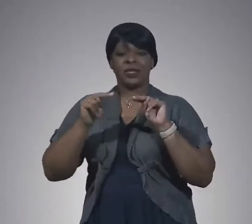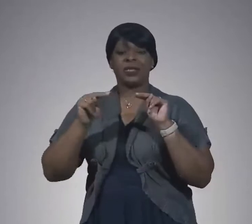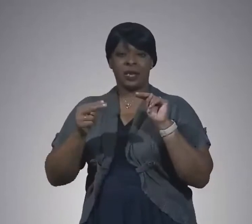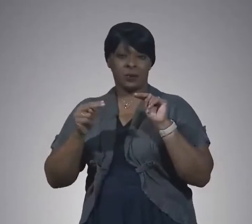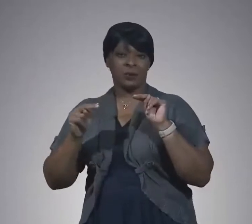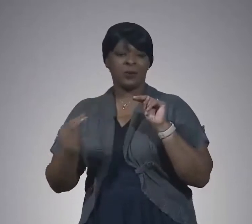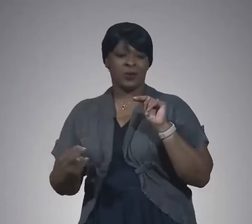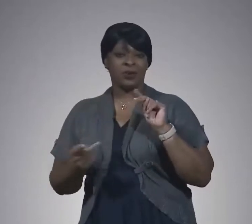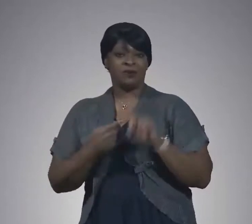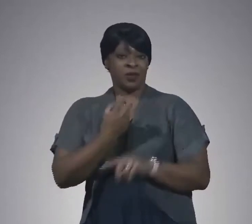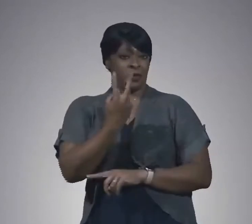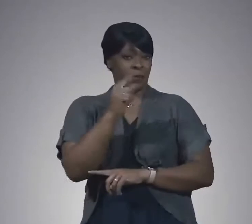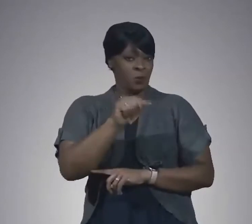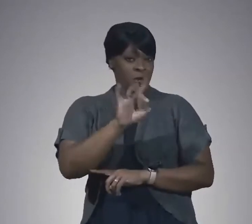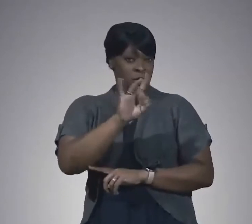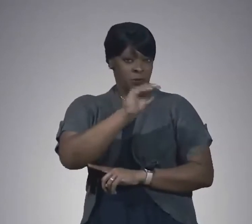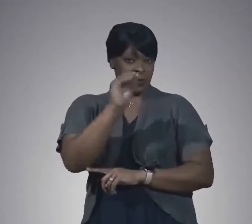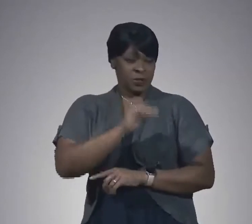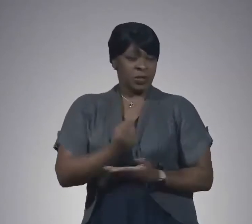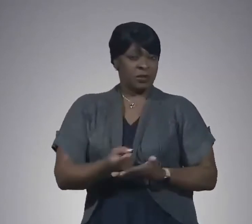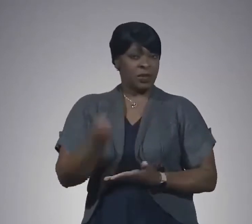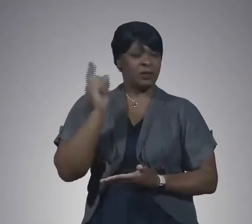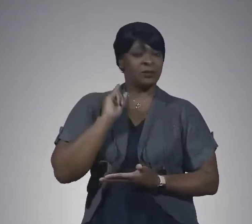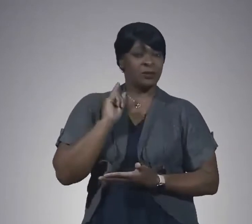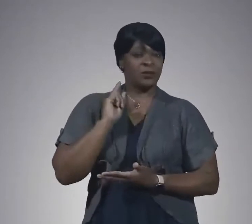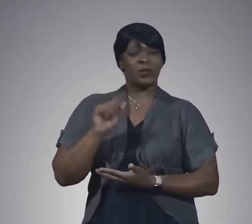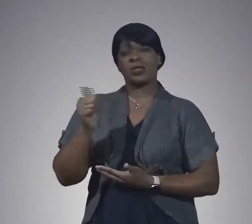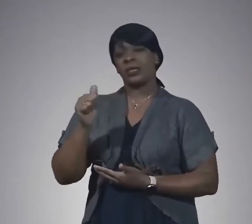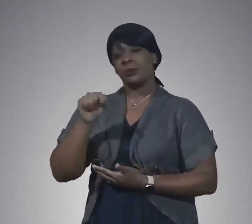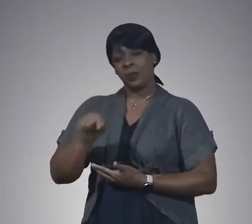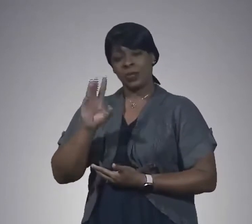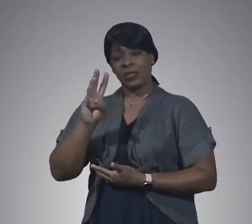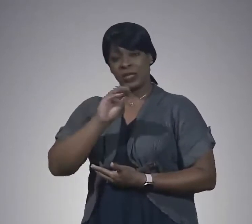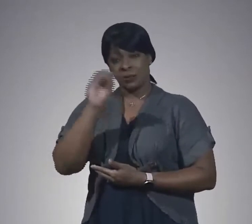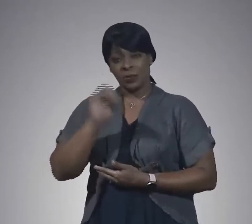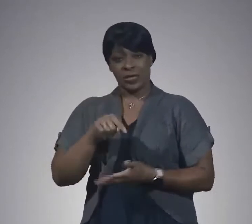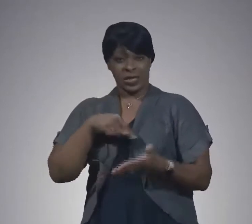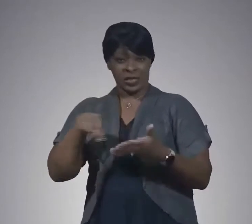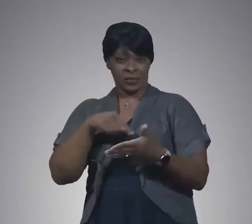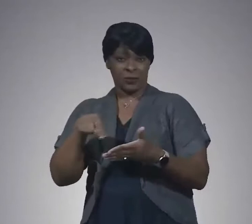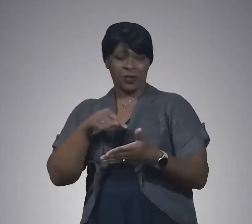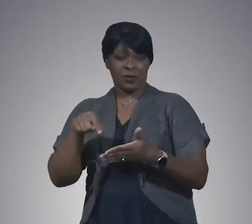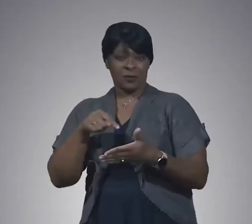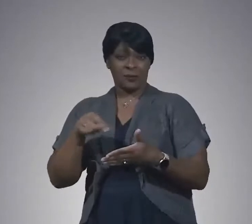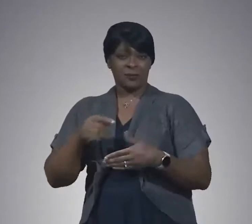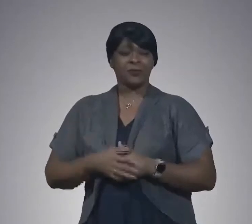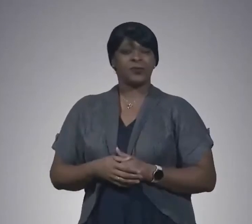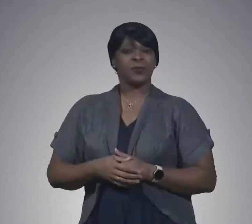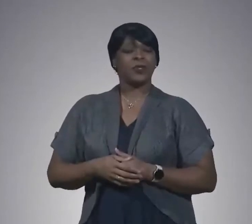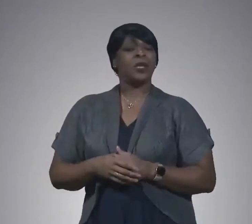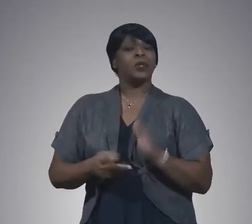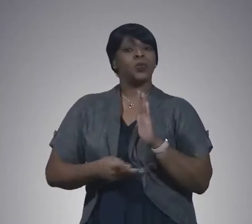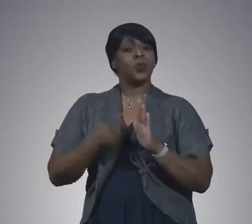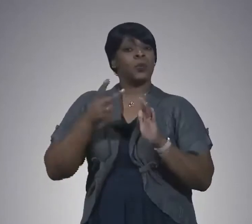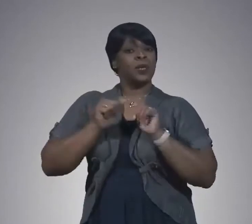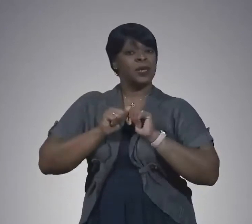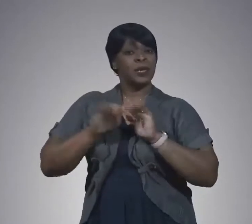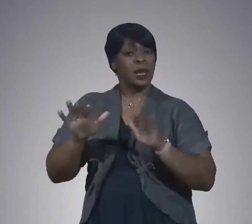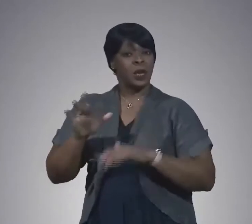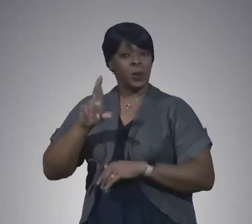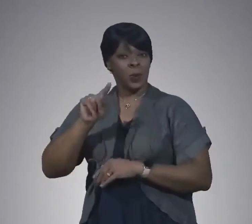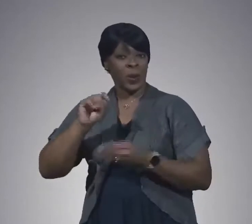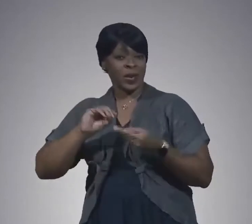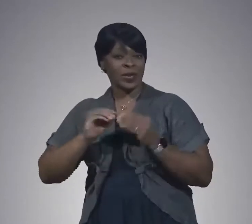from 12.8 percent last week to 10.6 percent this week. The reproductive rate of the virus,